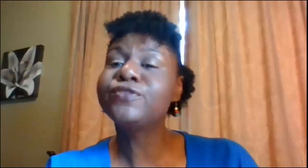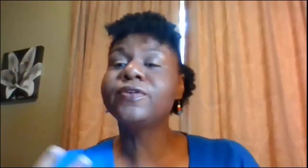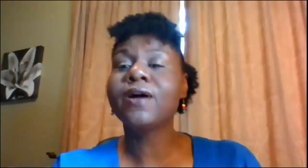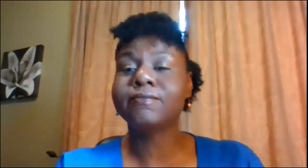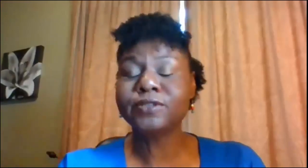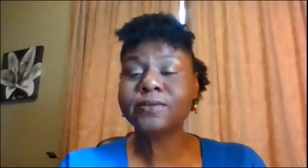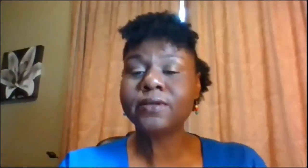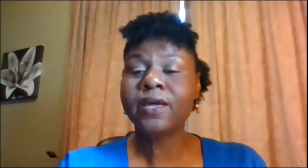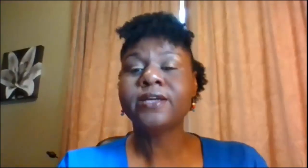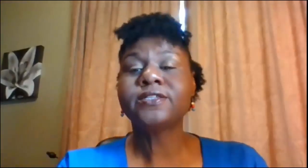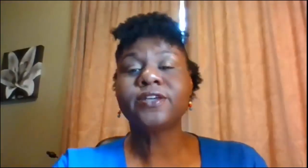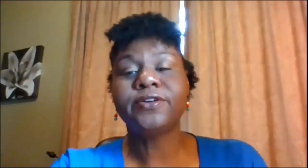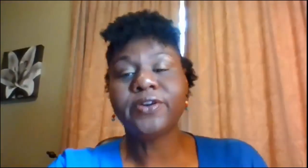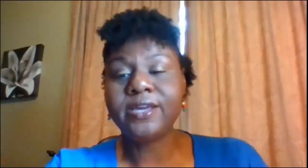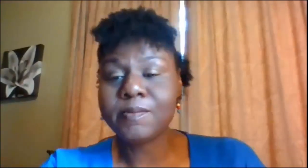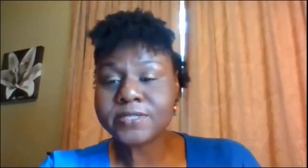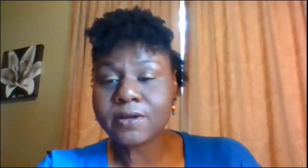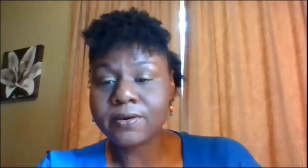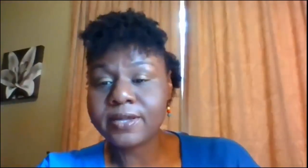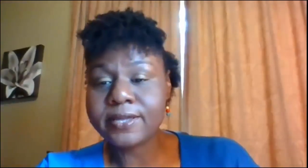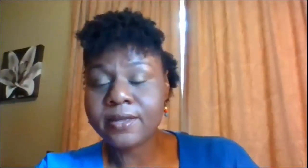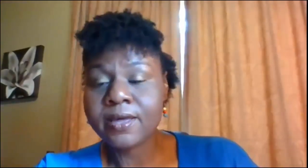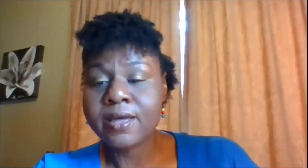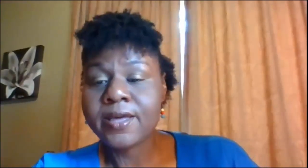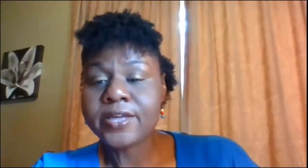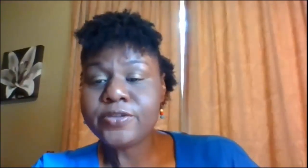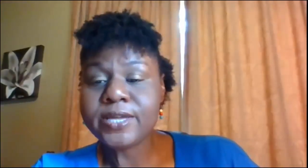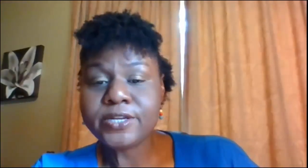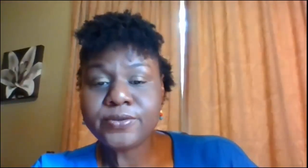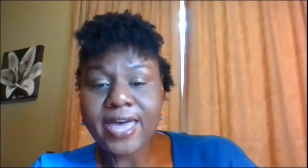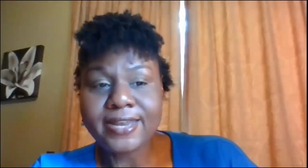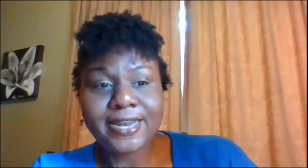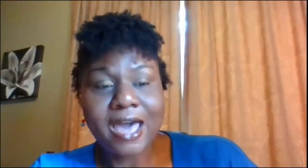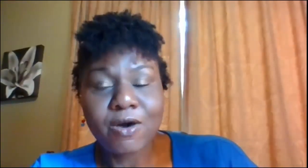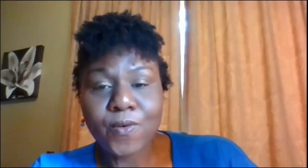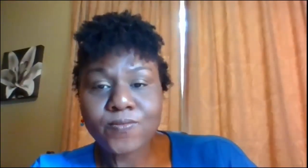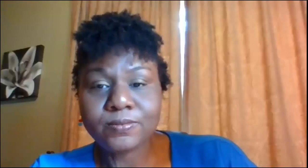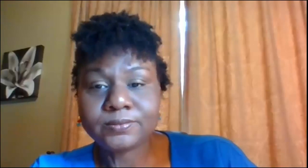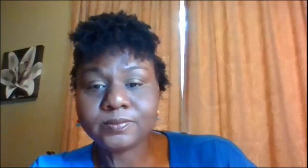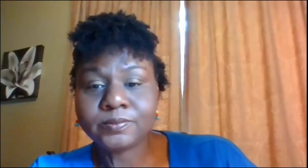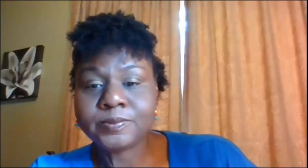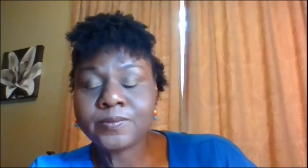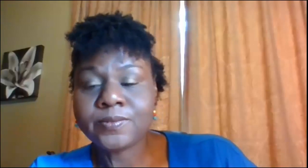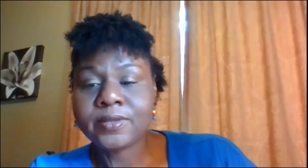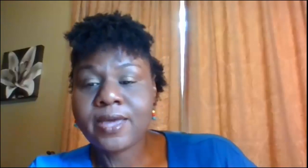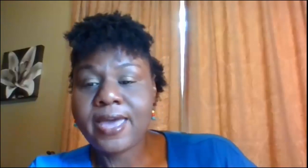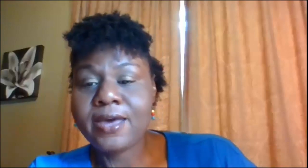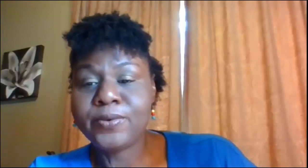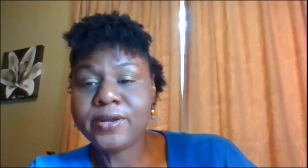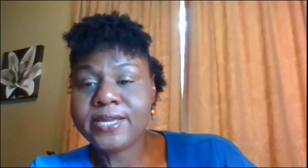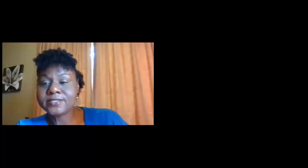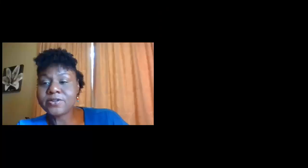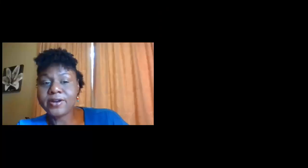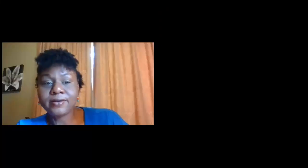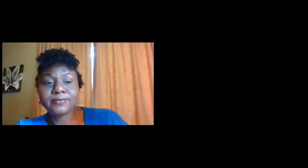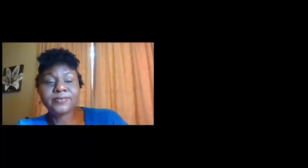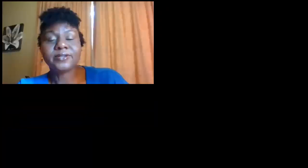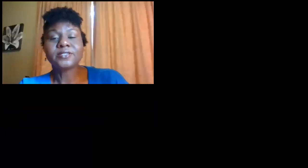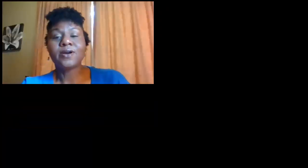you feel comfortable to turn your cameras on you can do that now and we're gonna get started we're gonna start